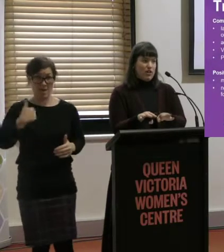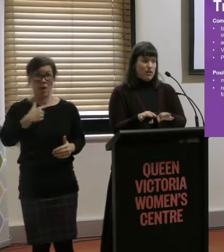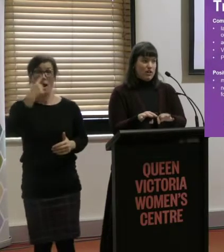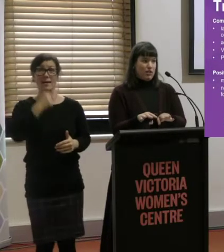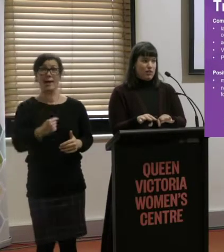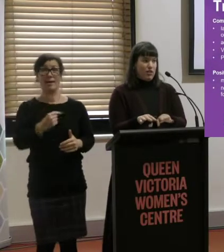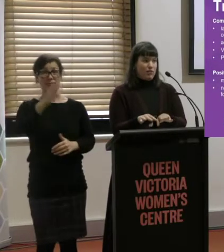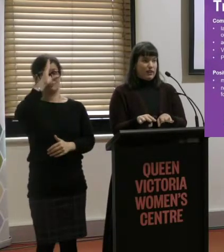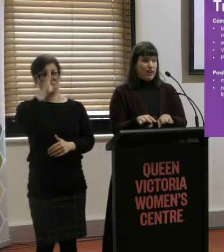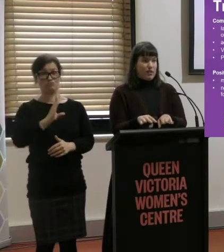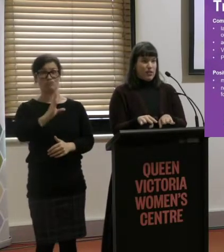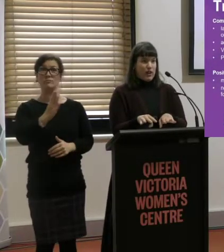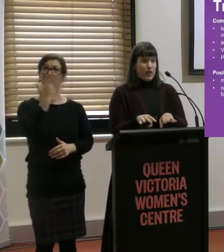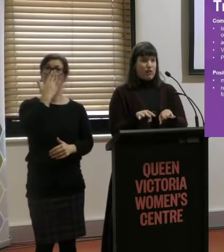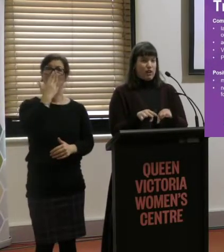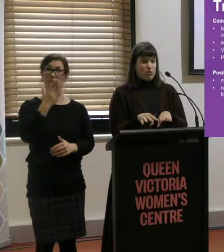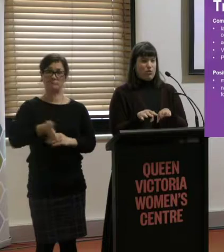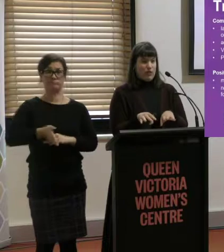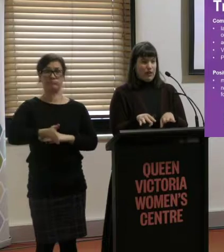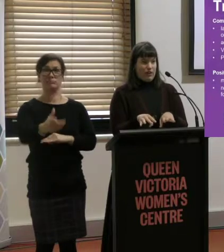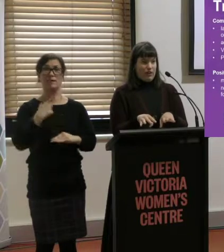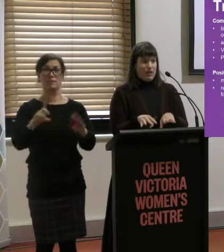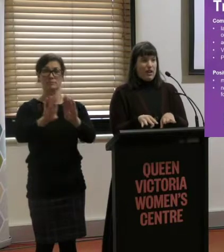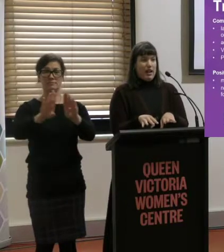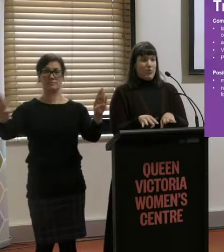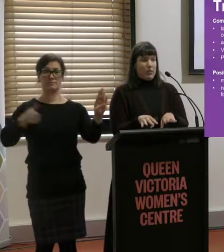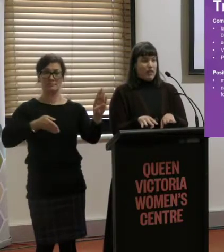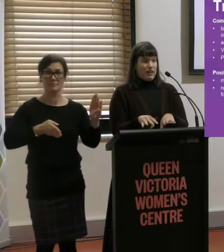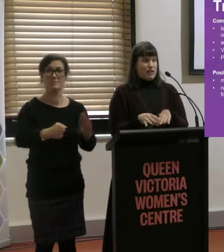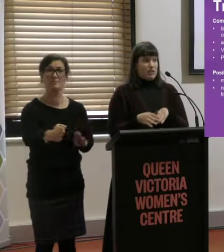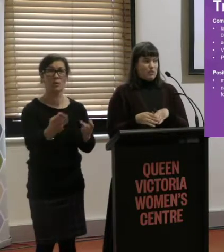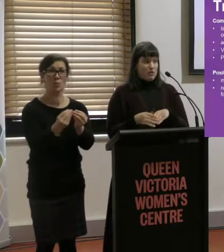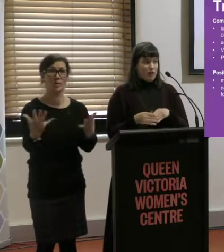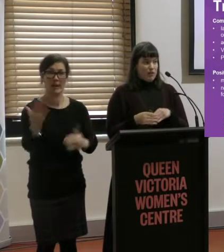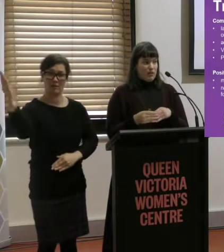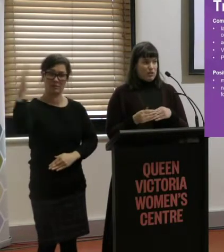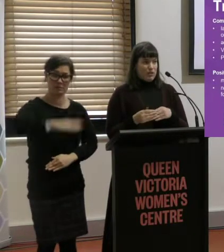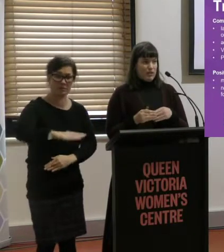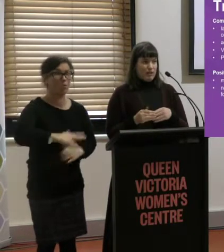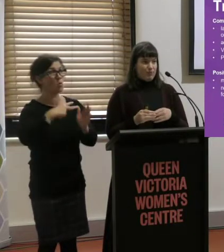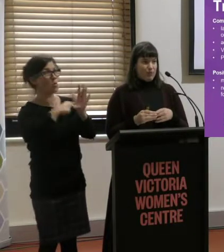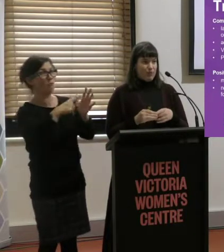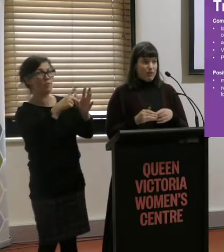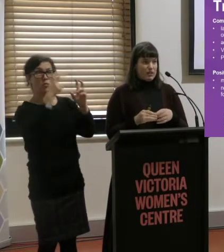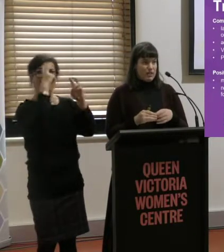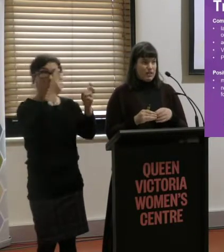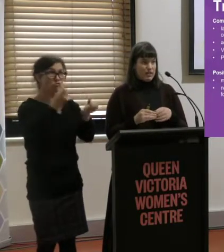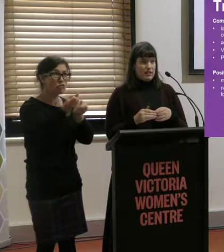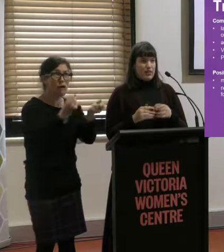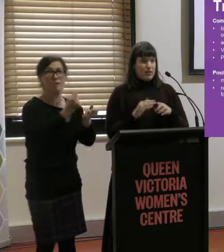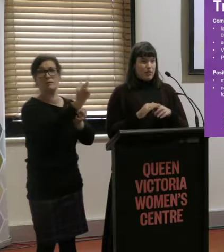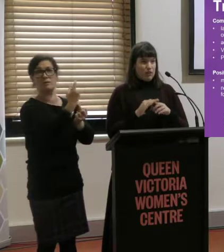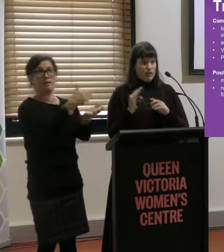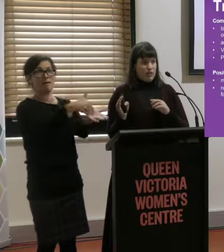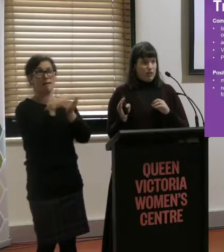on to the front carriage of the train, the front door of the front carriage, without assistance from the driver, which is a first. And